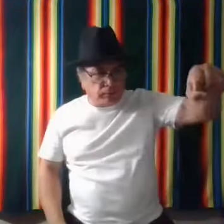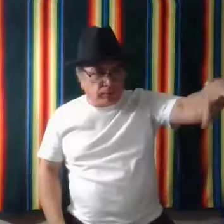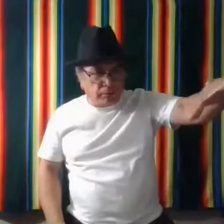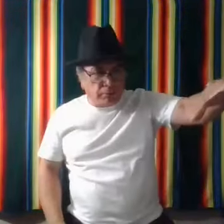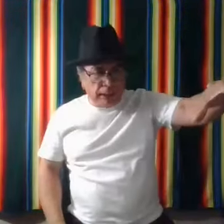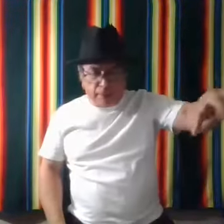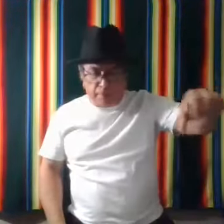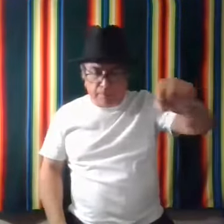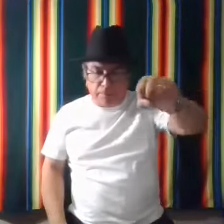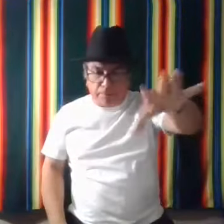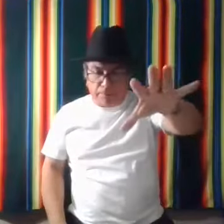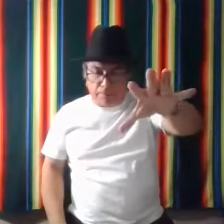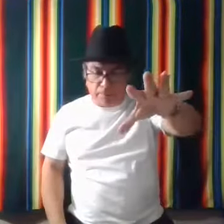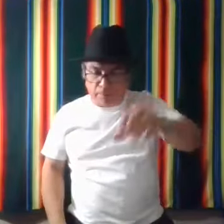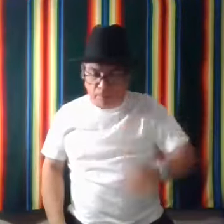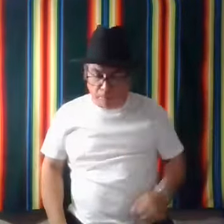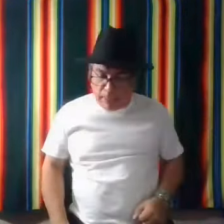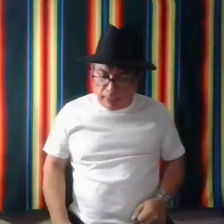Bad. Bad.